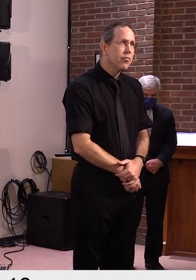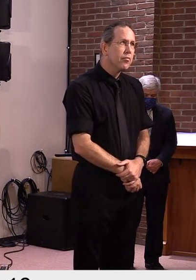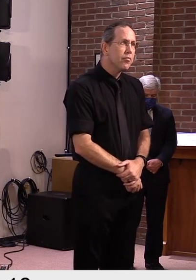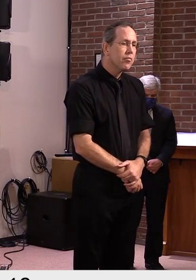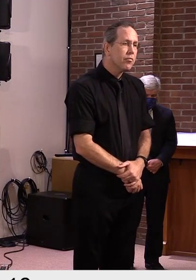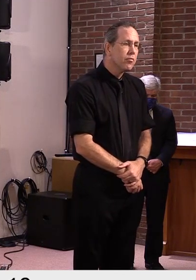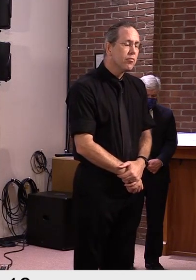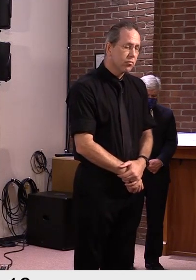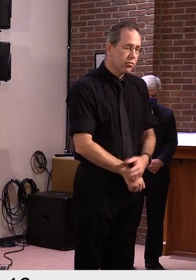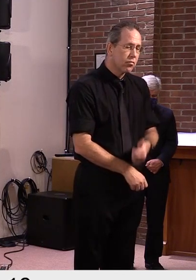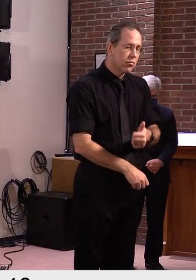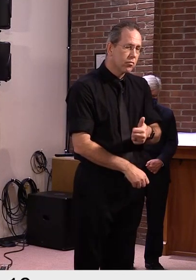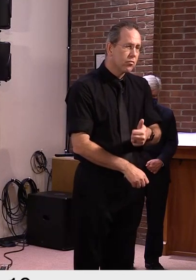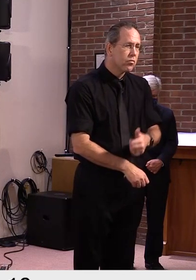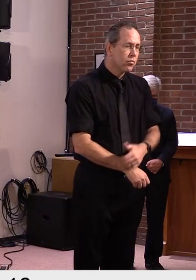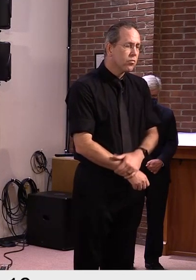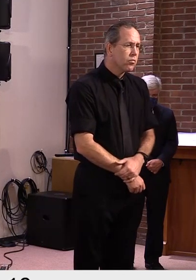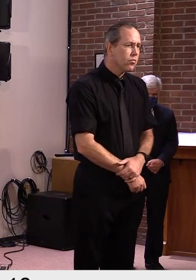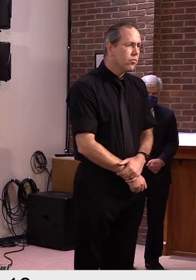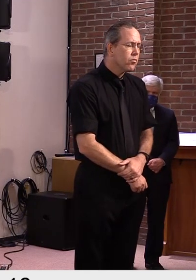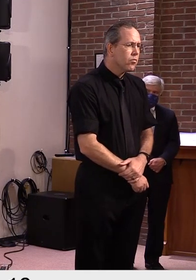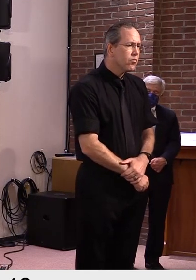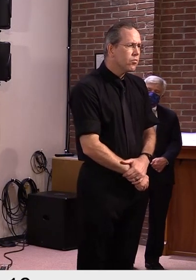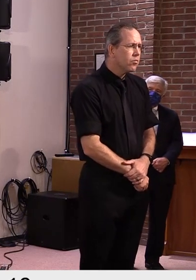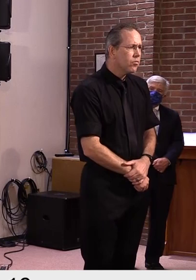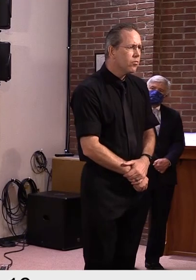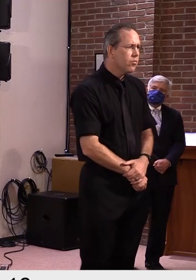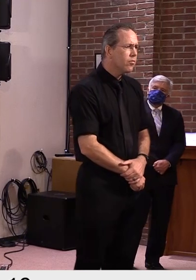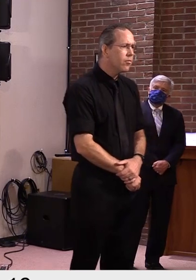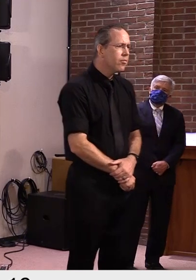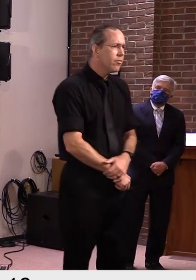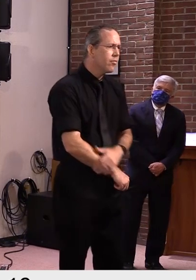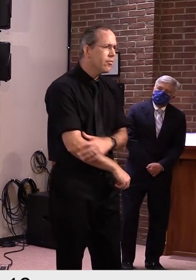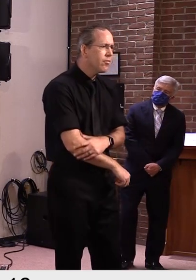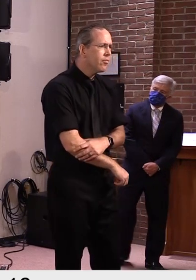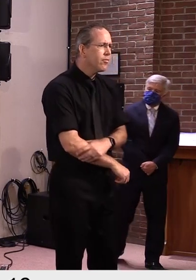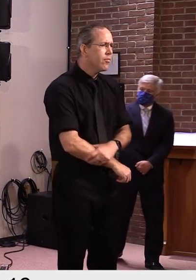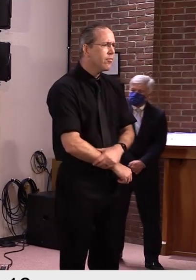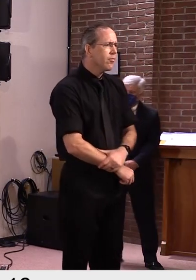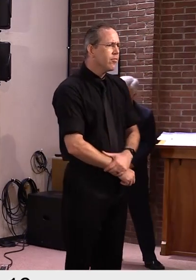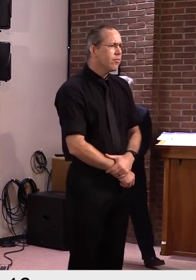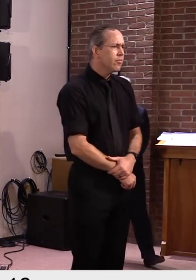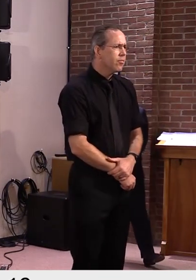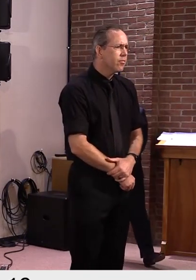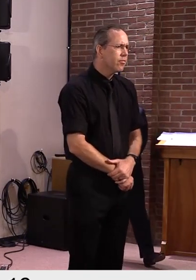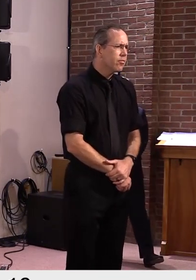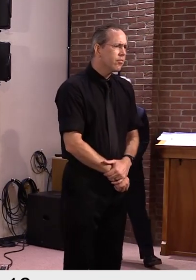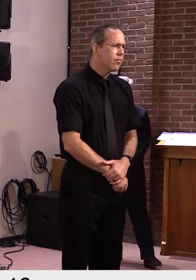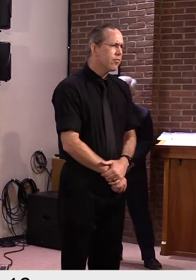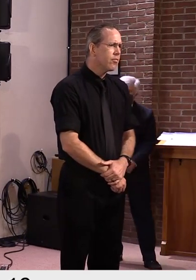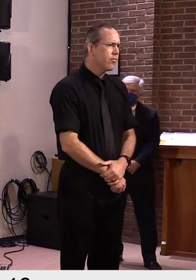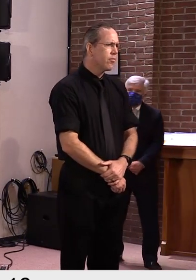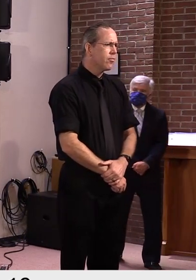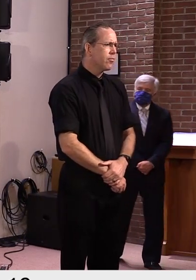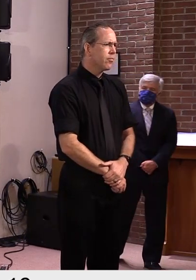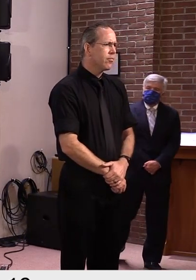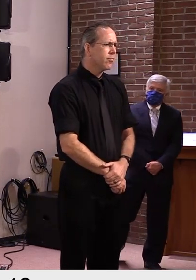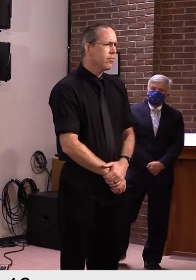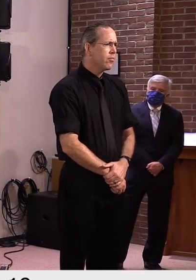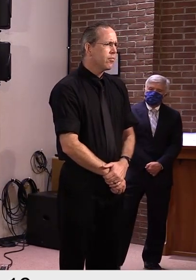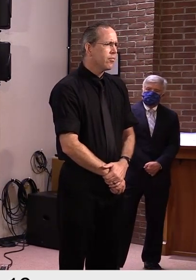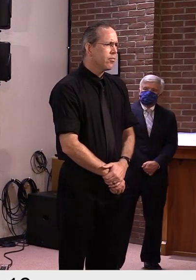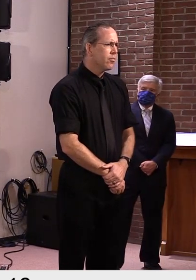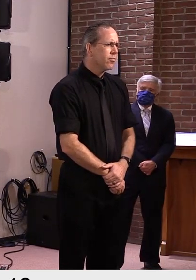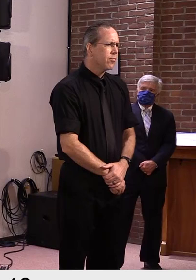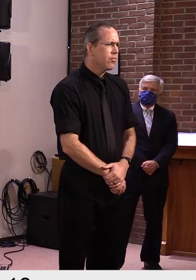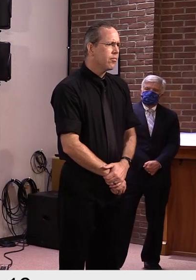Hi. So looking at the data from today, um, I noticed that Commissioner Pichak said to watch for spikes as college students return. It got